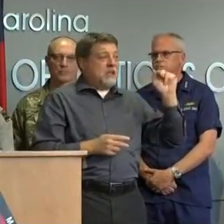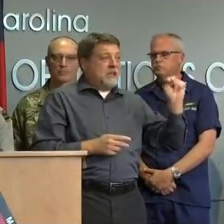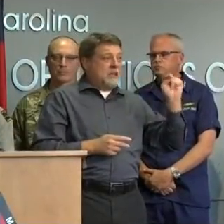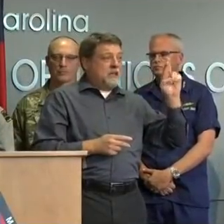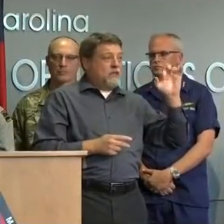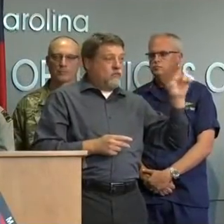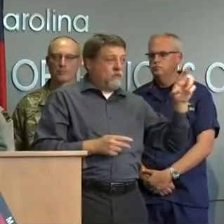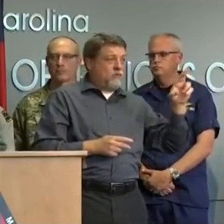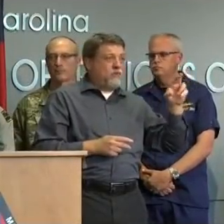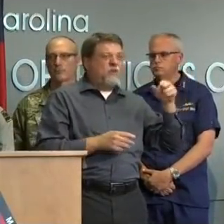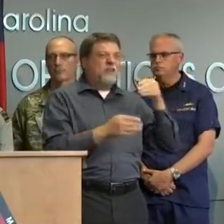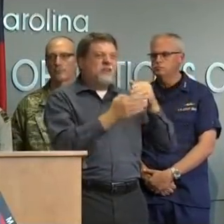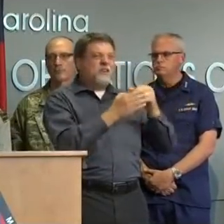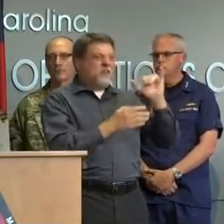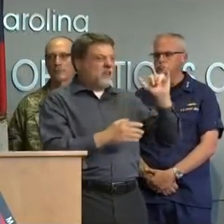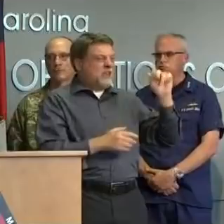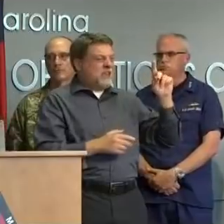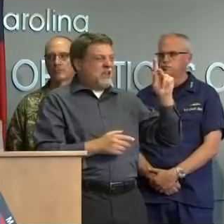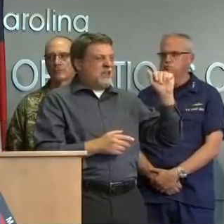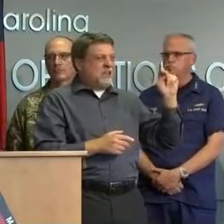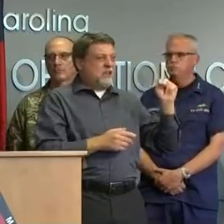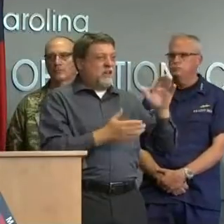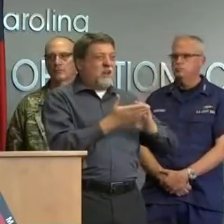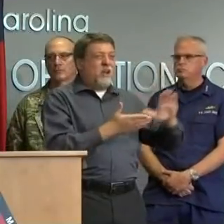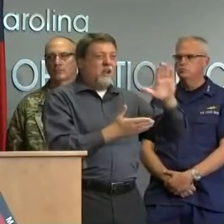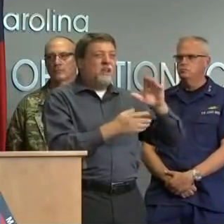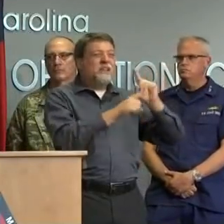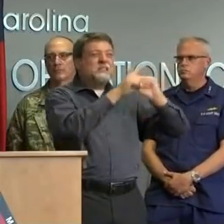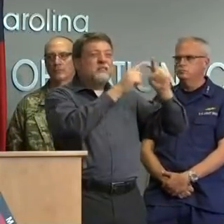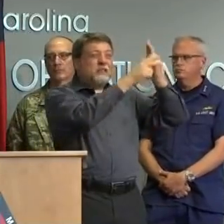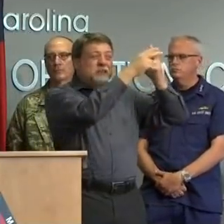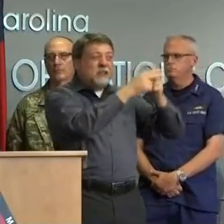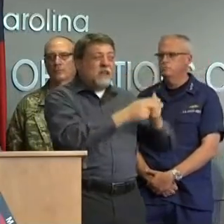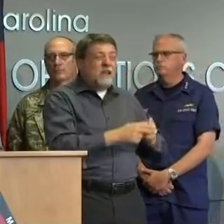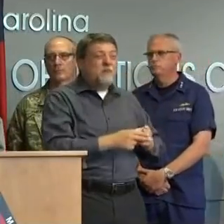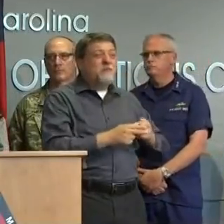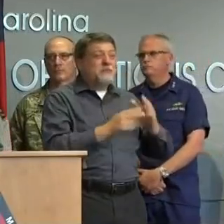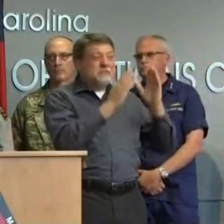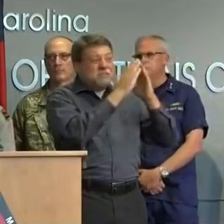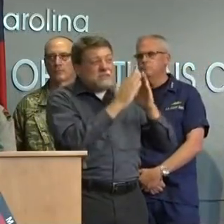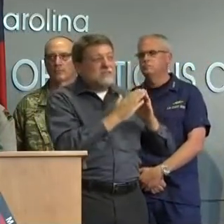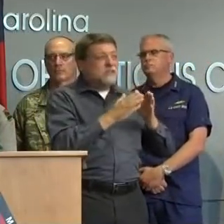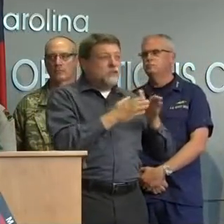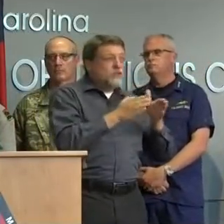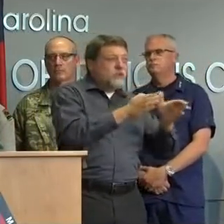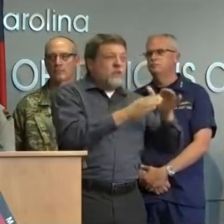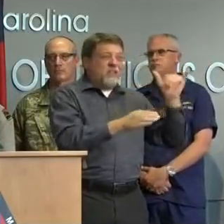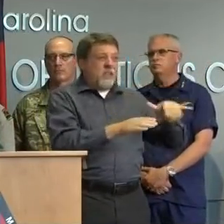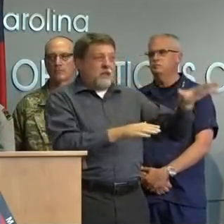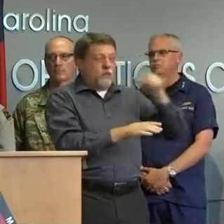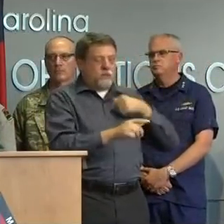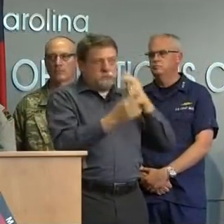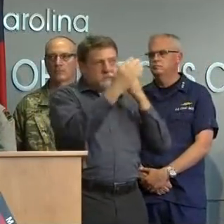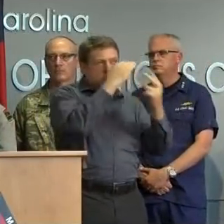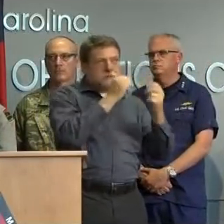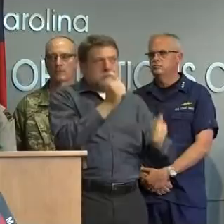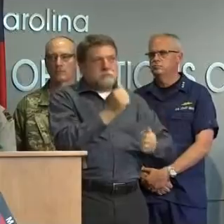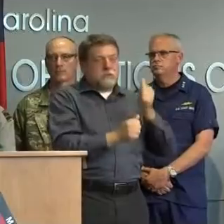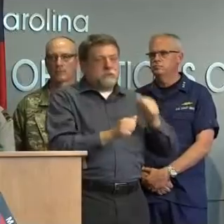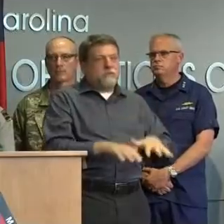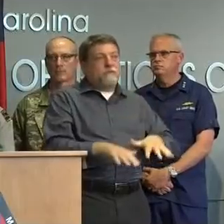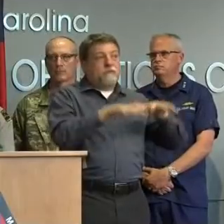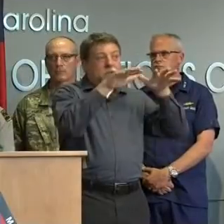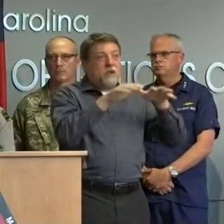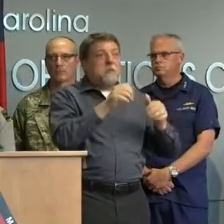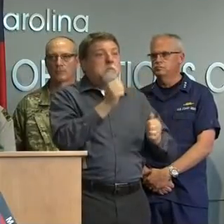river at yadkin college you'll note these locations are in the eastern central and western part of our state you'll and also you need